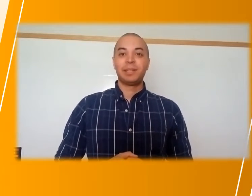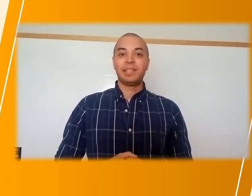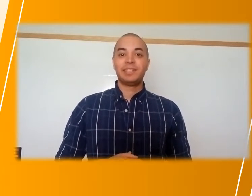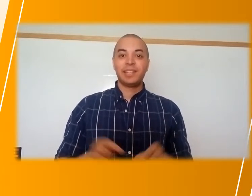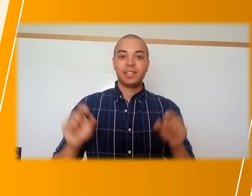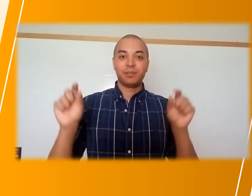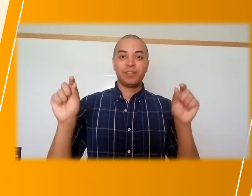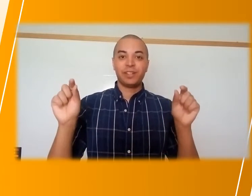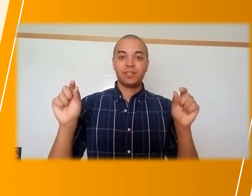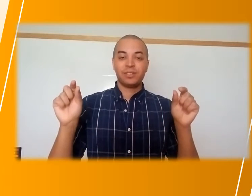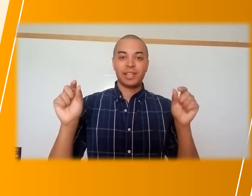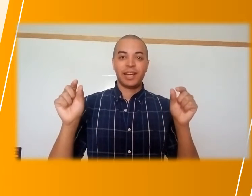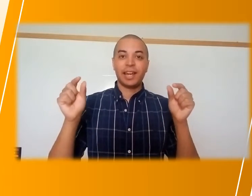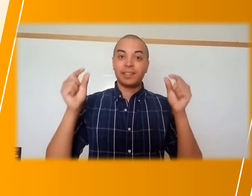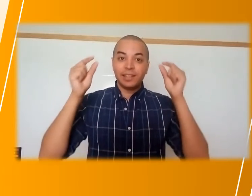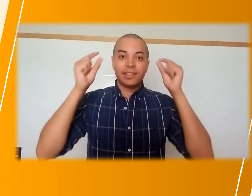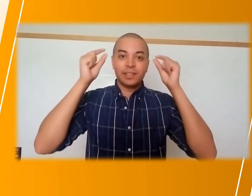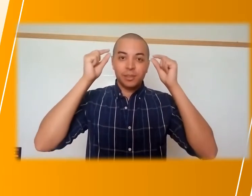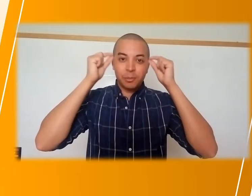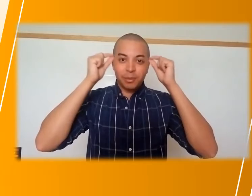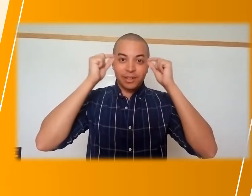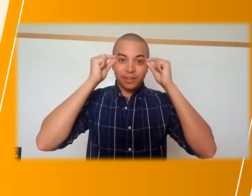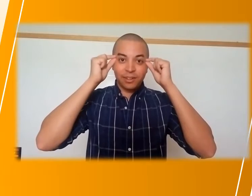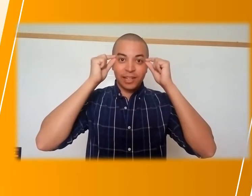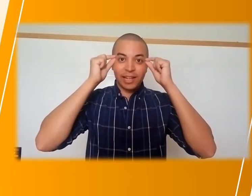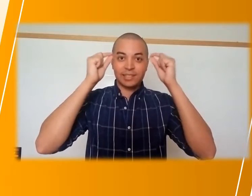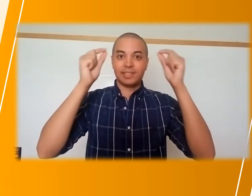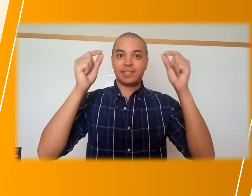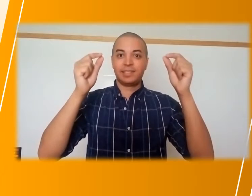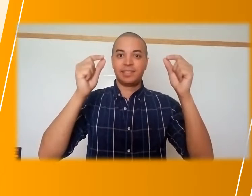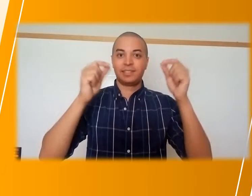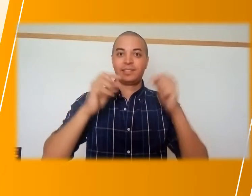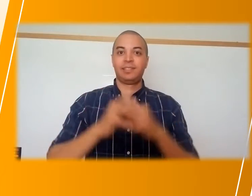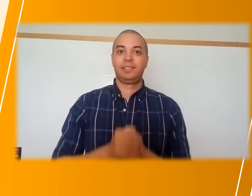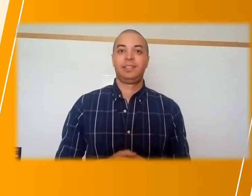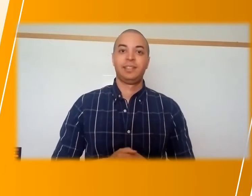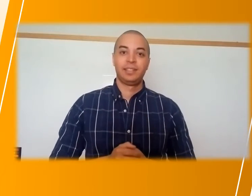Simply take your fingers and act like you're putting on glasses.